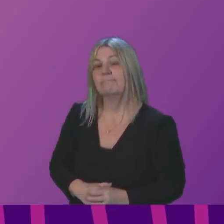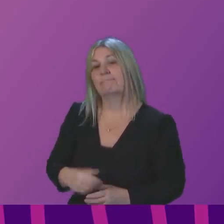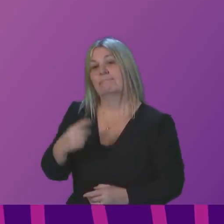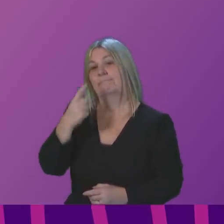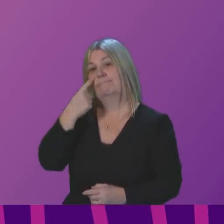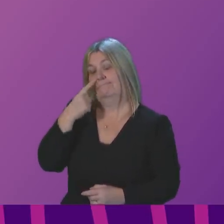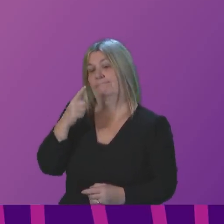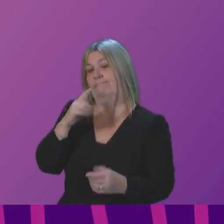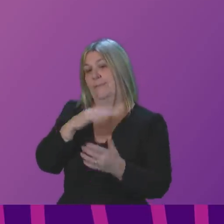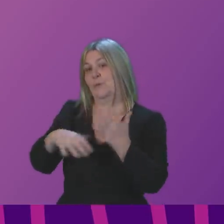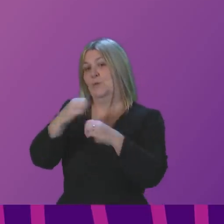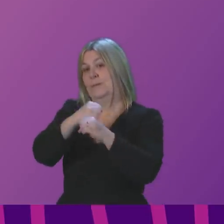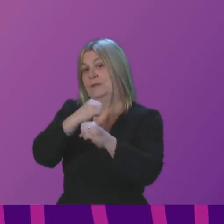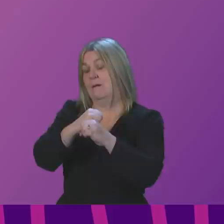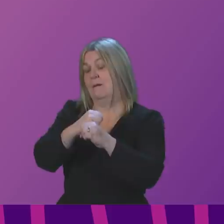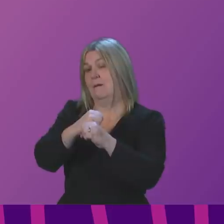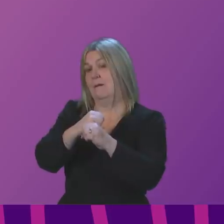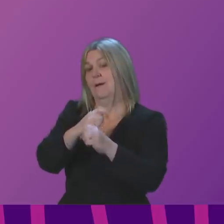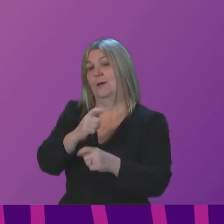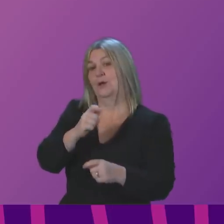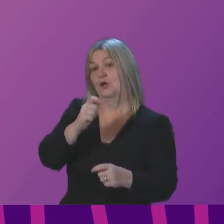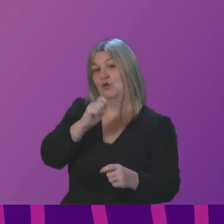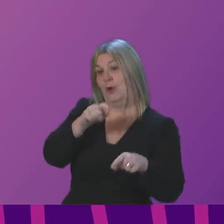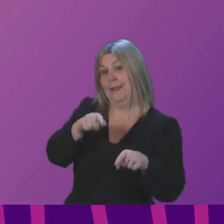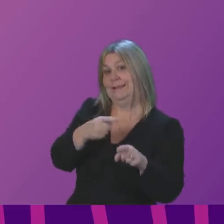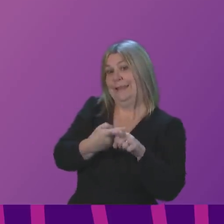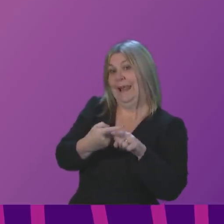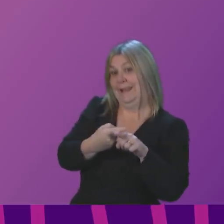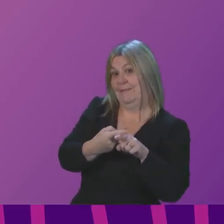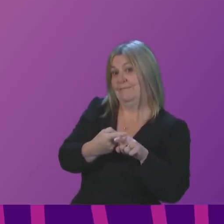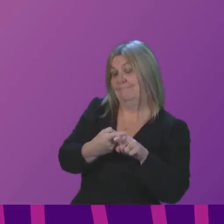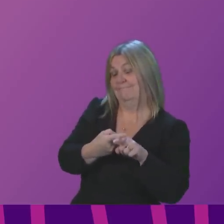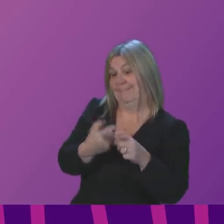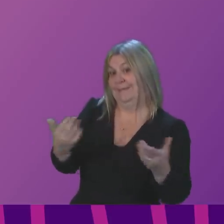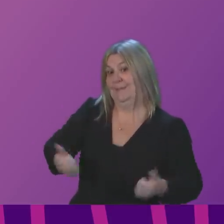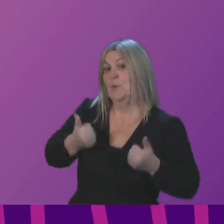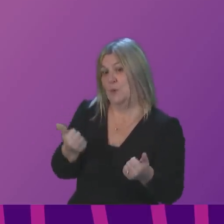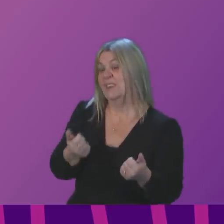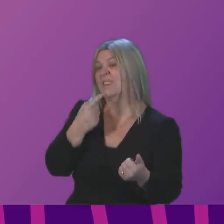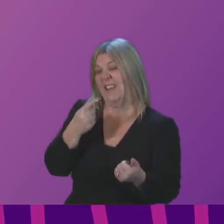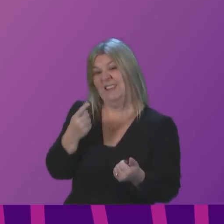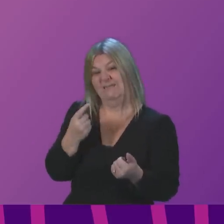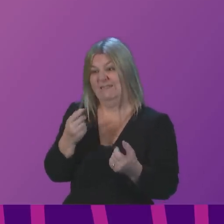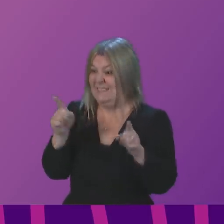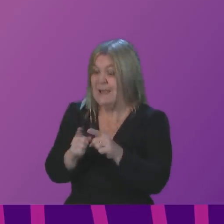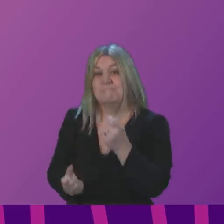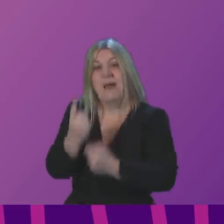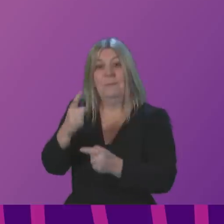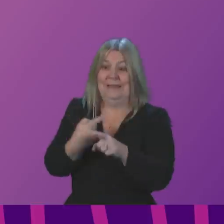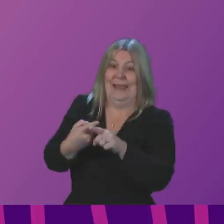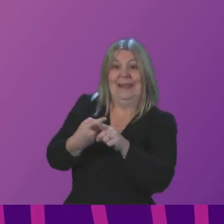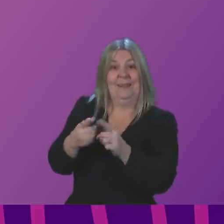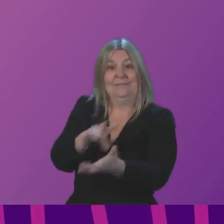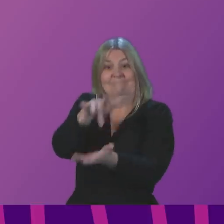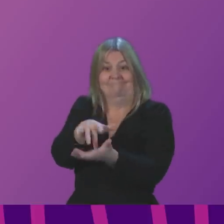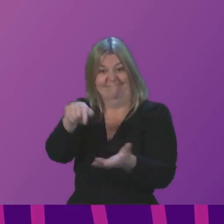social media this morning a prominent journalist in England narrating exactly the same experience at a vaccine clinic in England. These are issues that we are